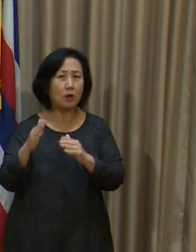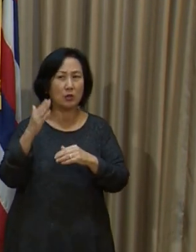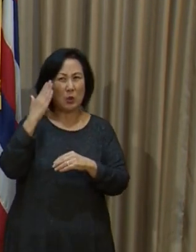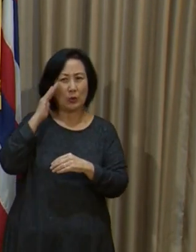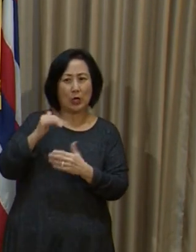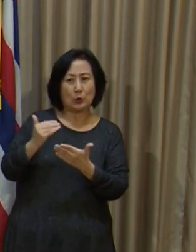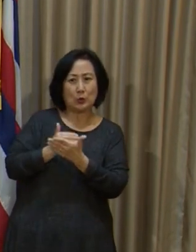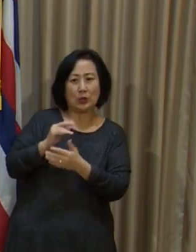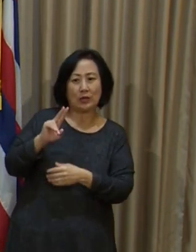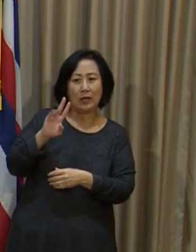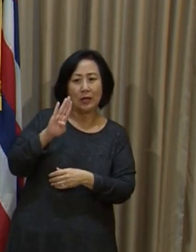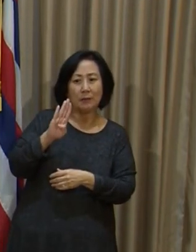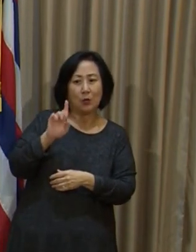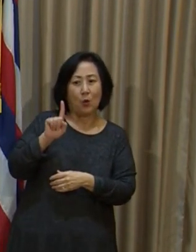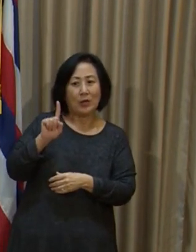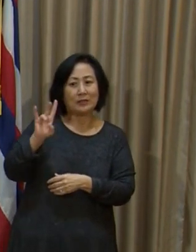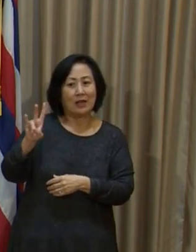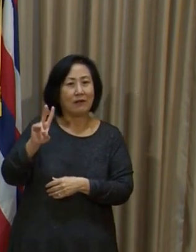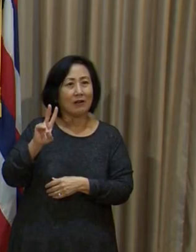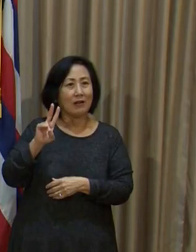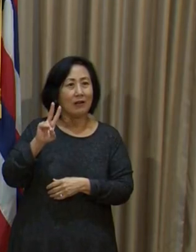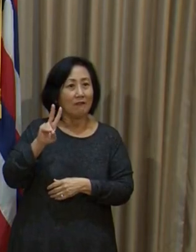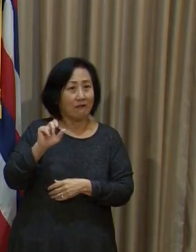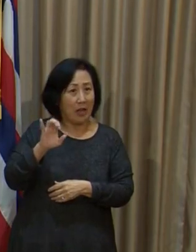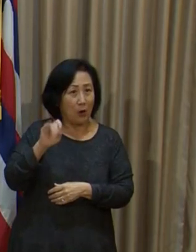is heightened with the 117?